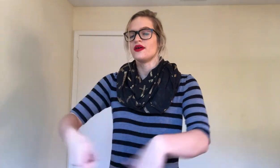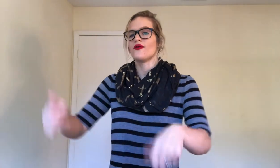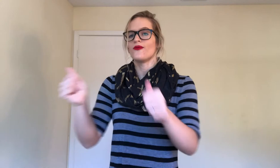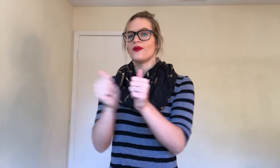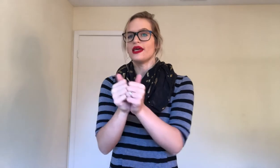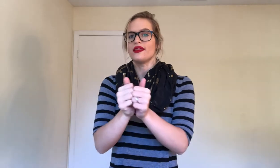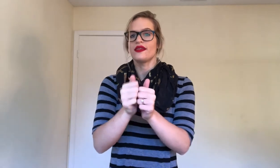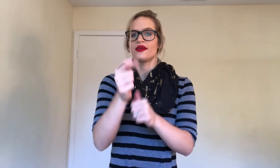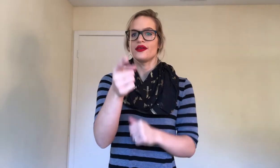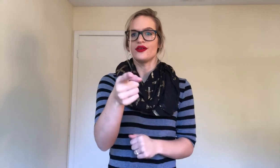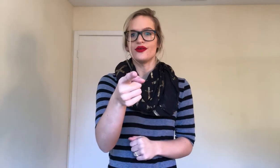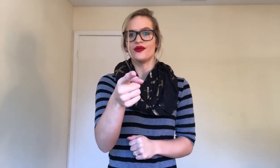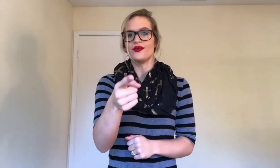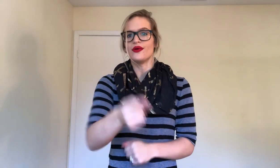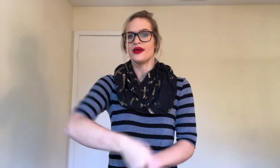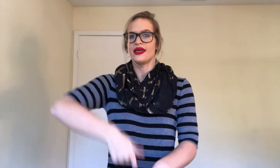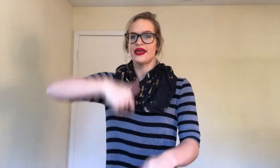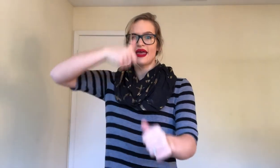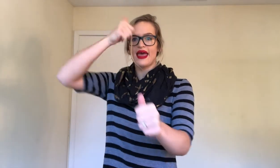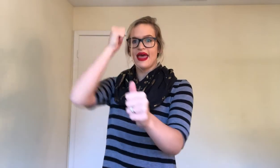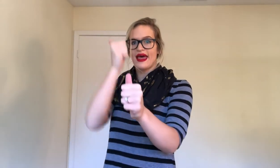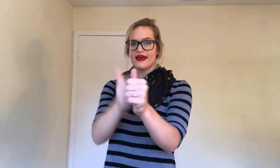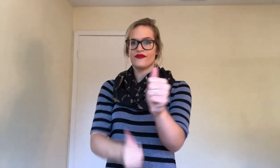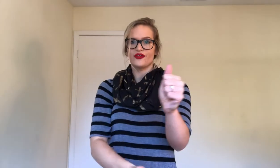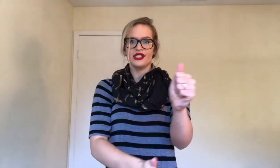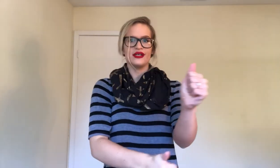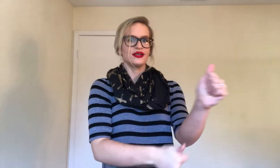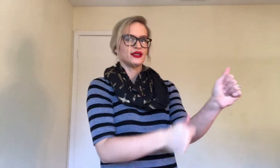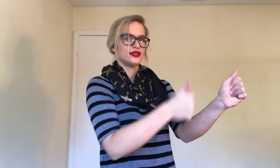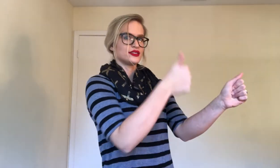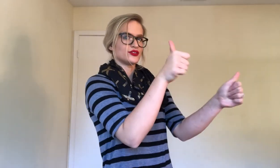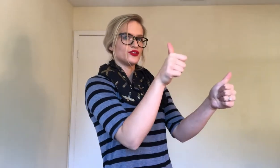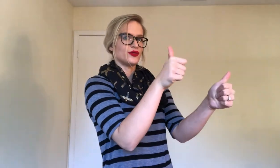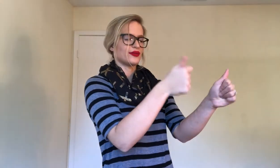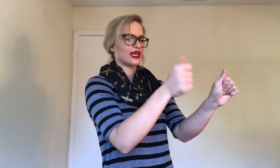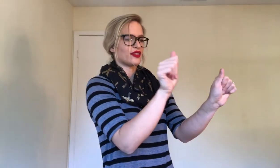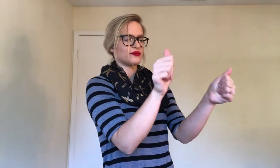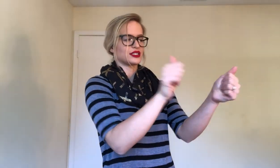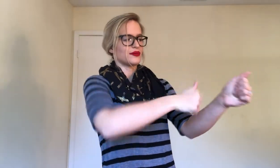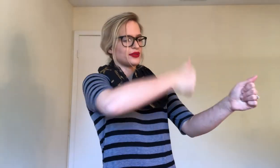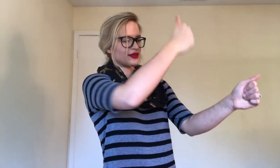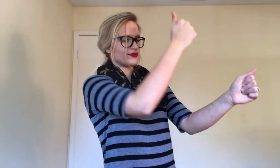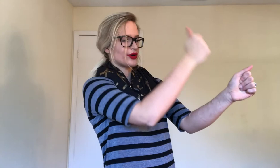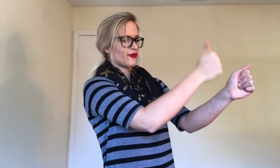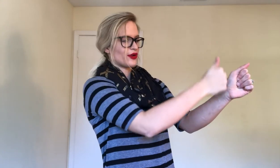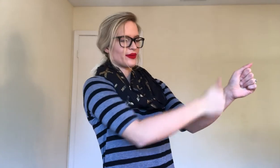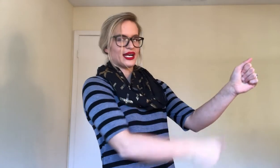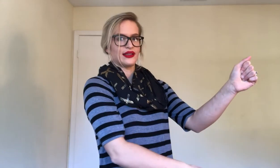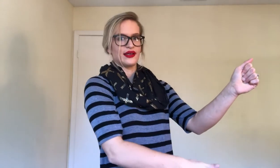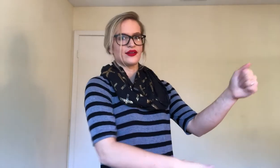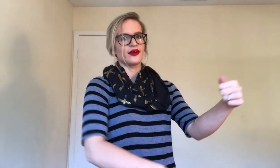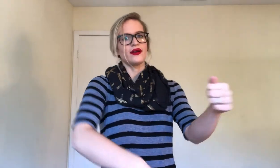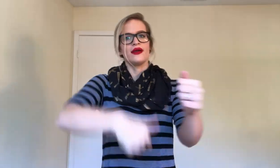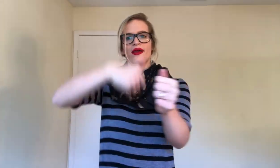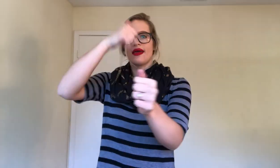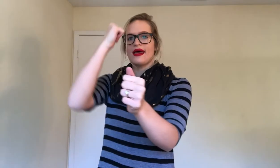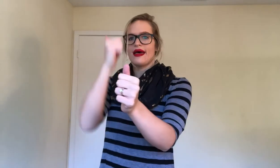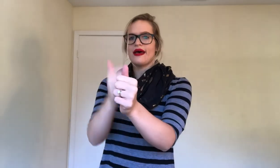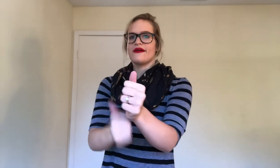With. You. Every. So, two like thumbs up. And, bring one behind the other. Every.